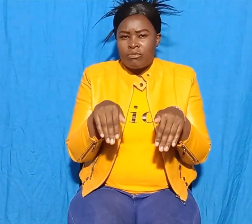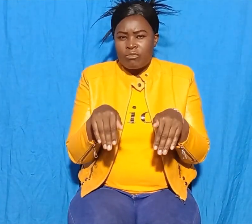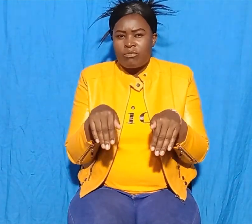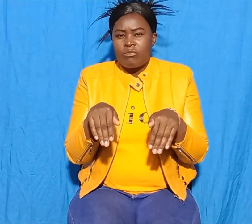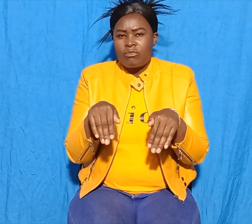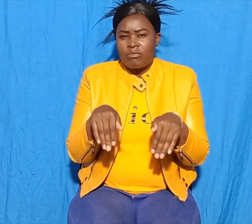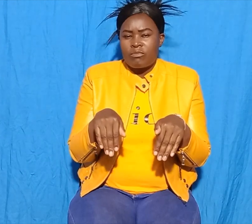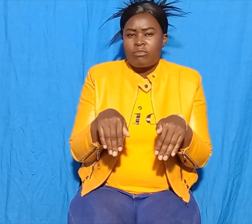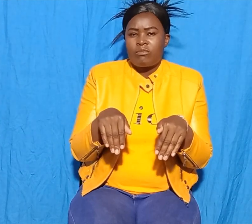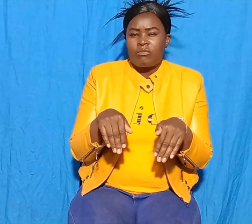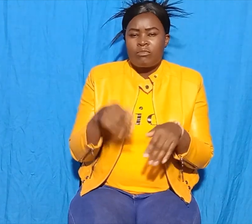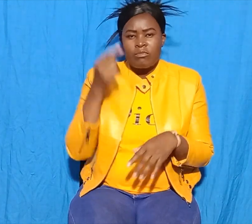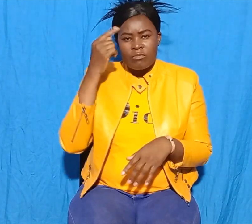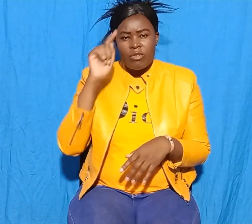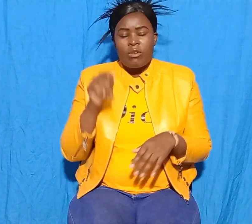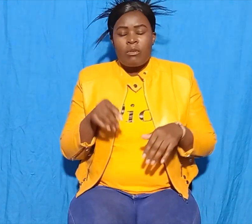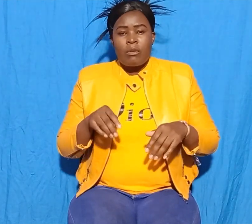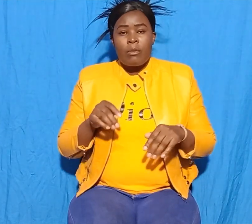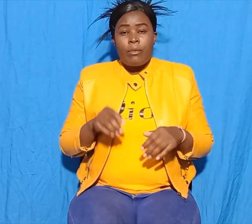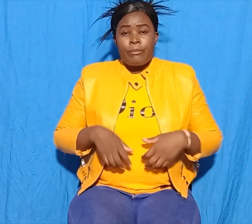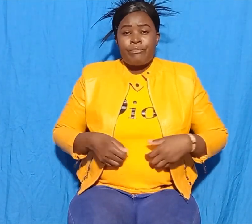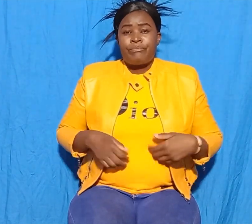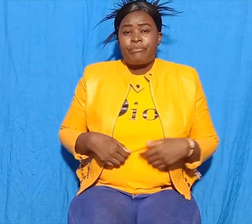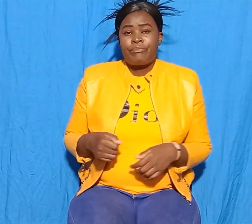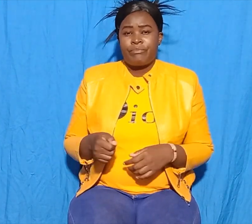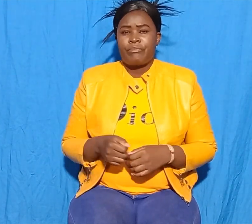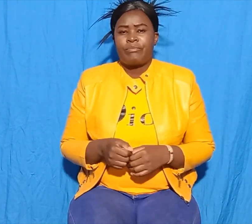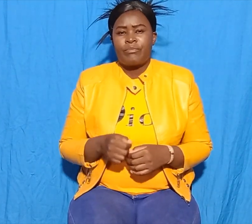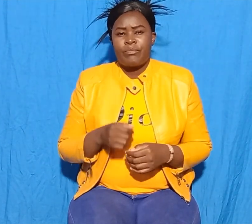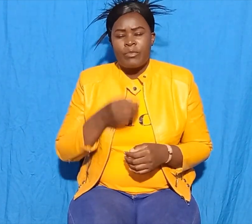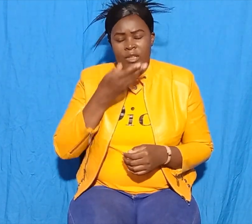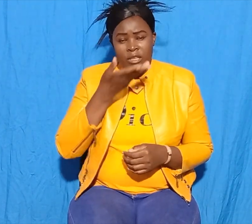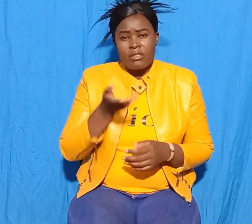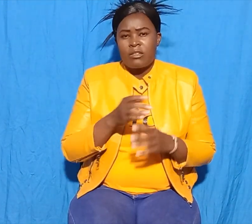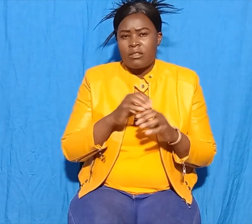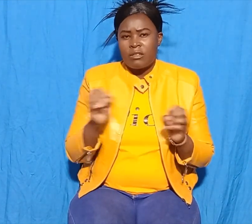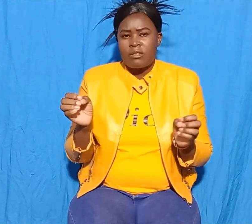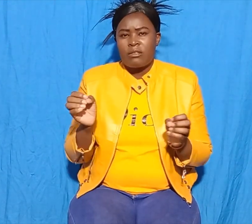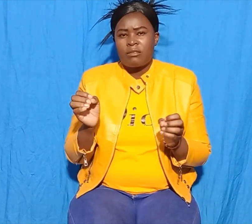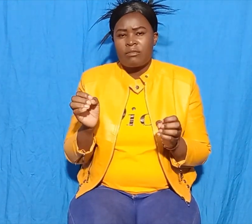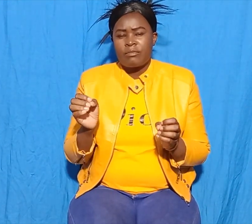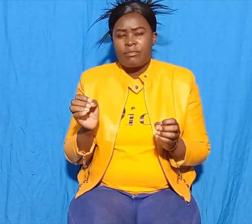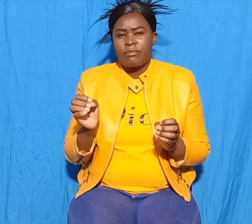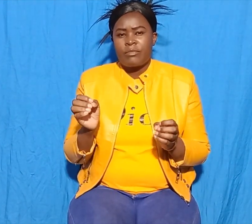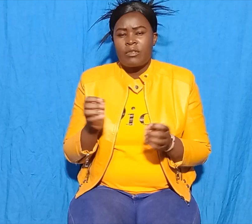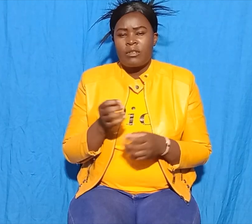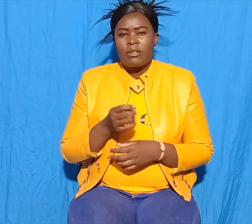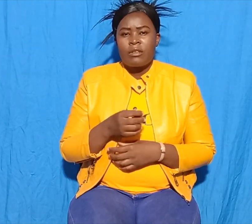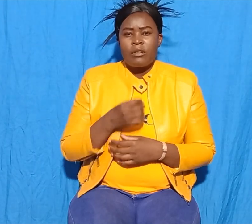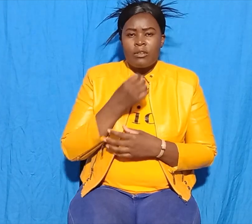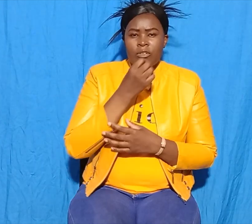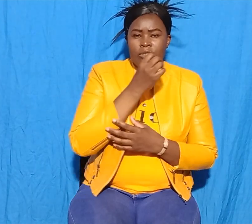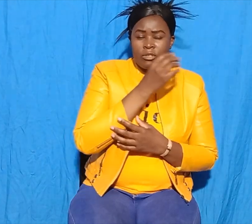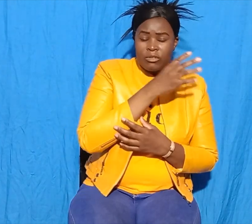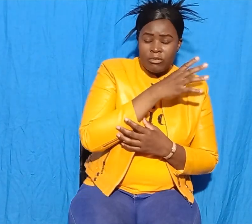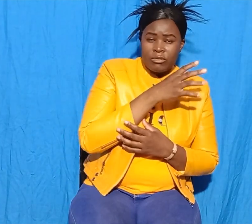monkey, when will you come back to me? Again, there was no answer.